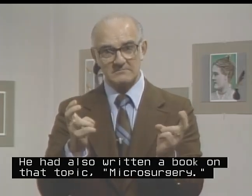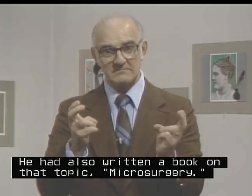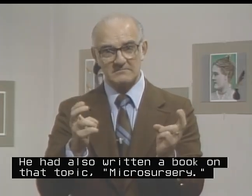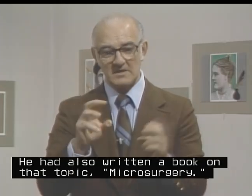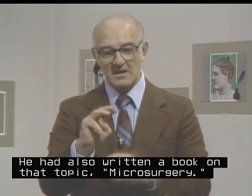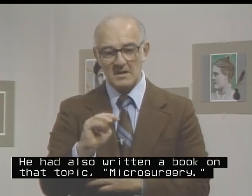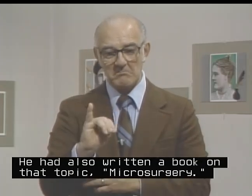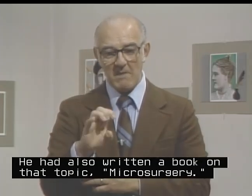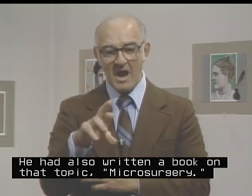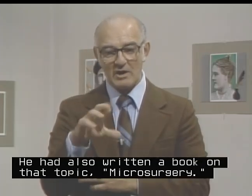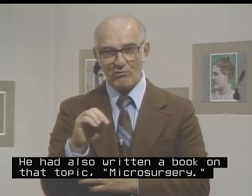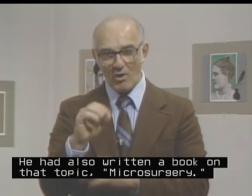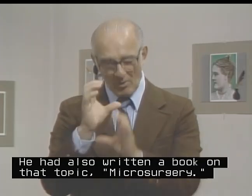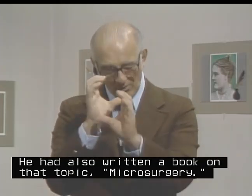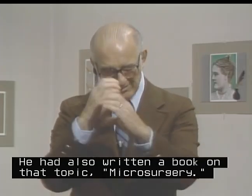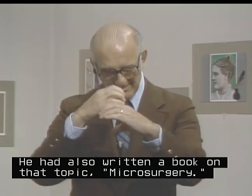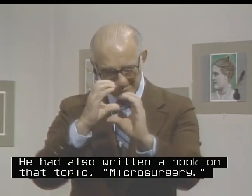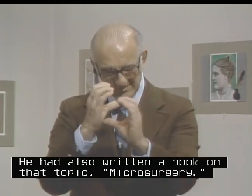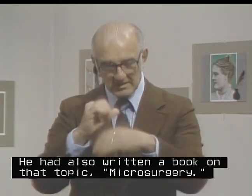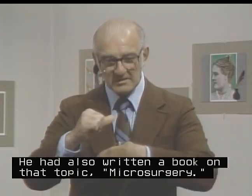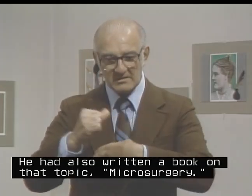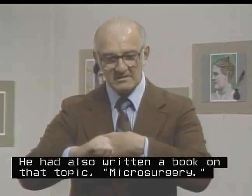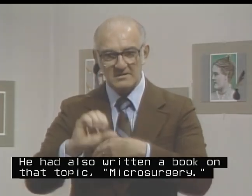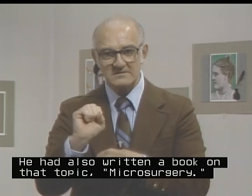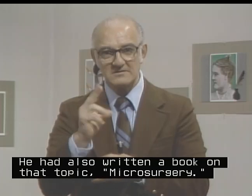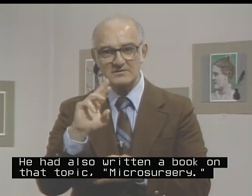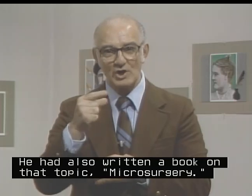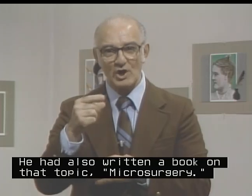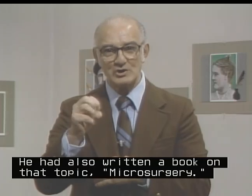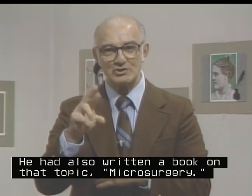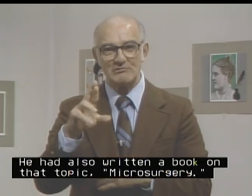microsurgery.